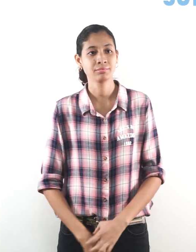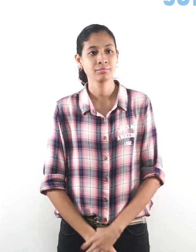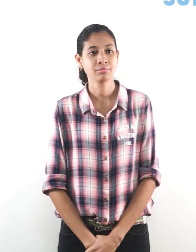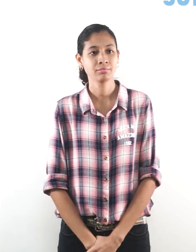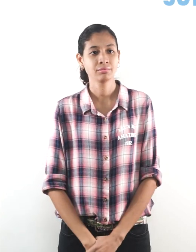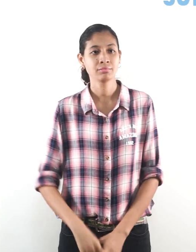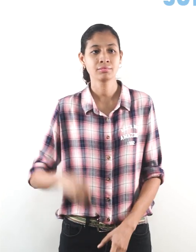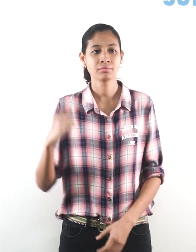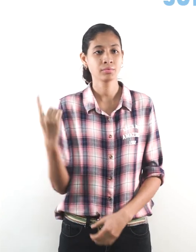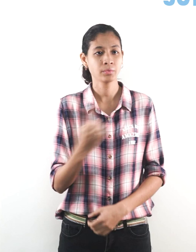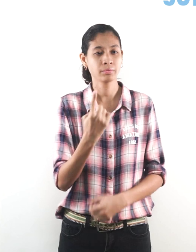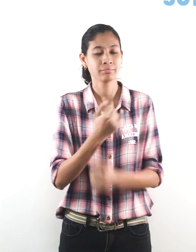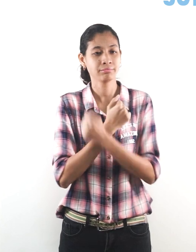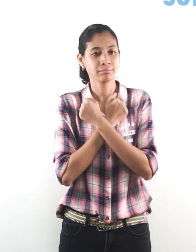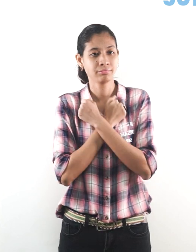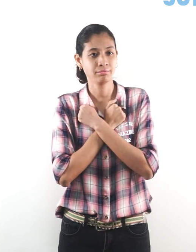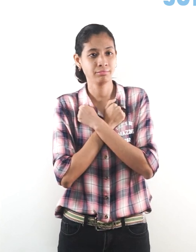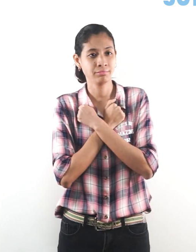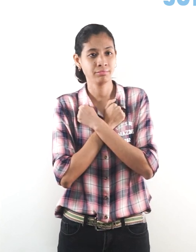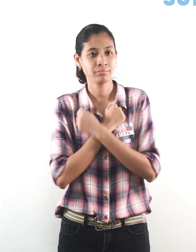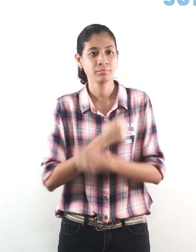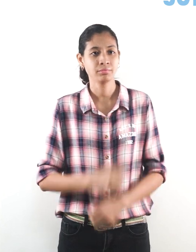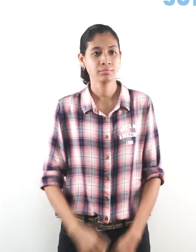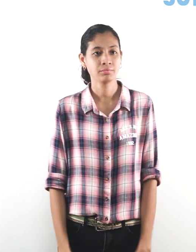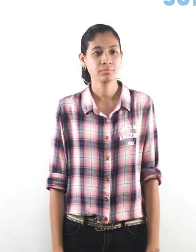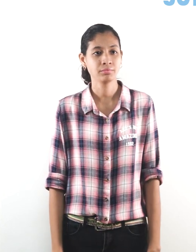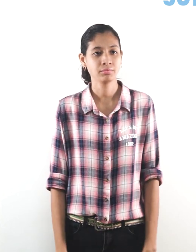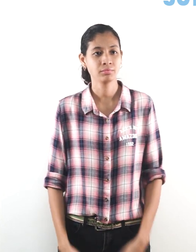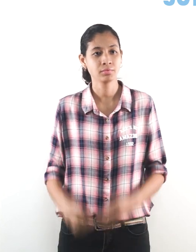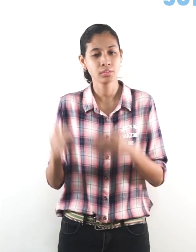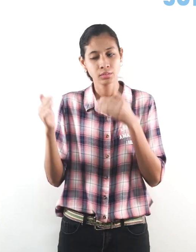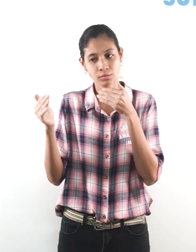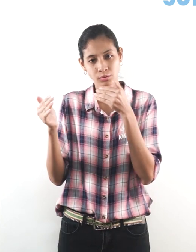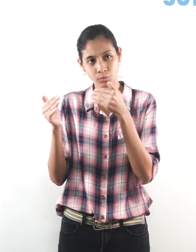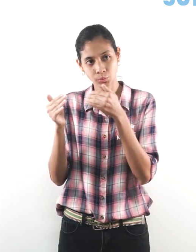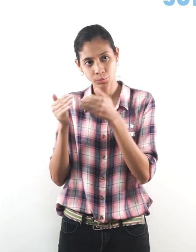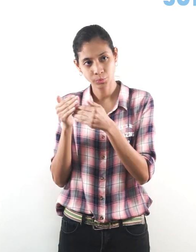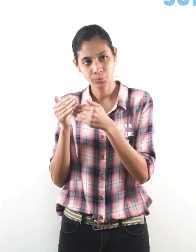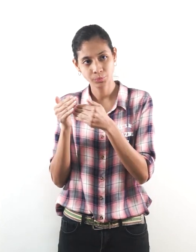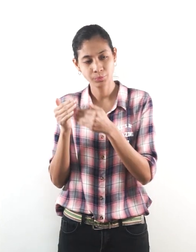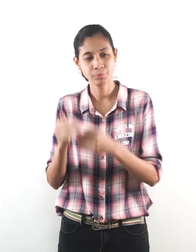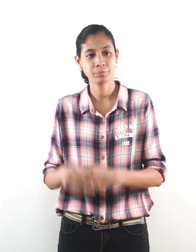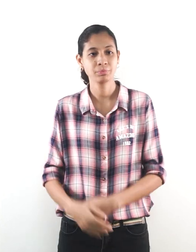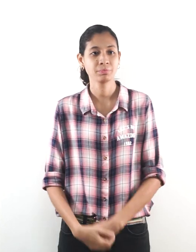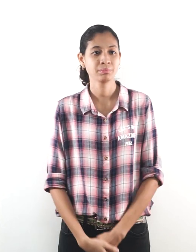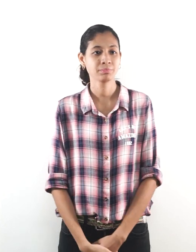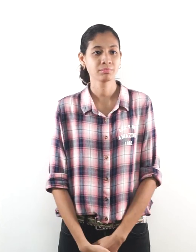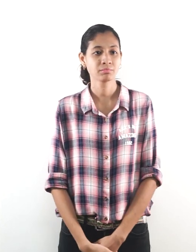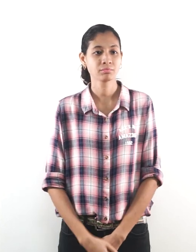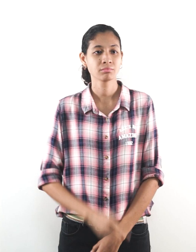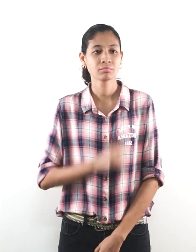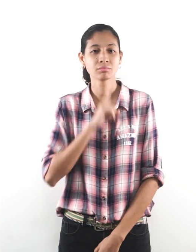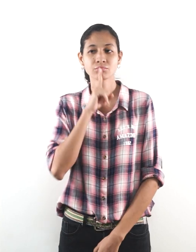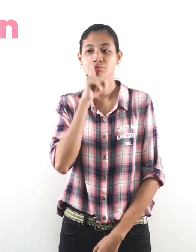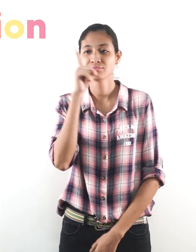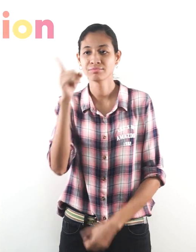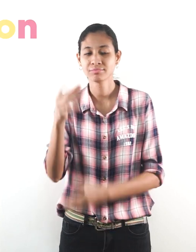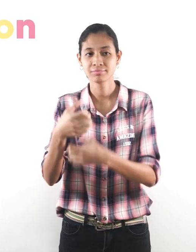Always Loving, Mostly, Surely Make,